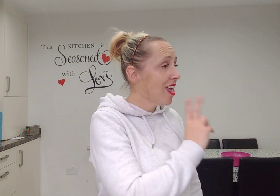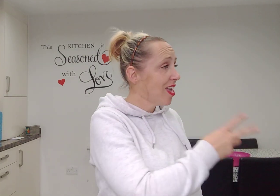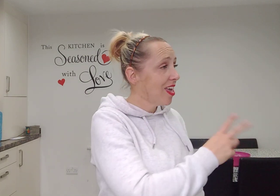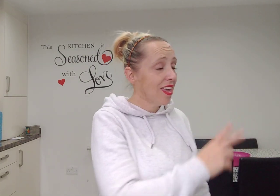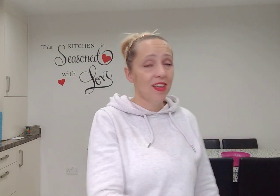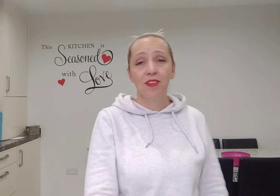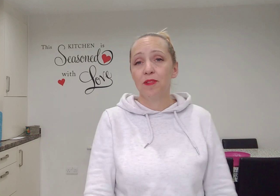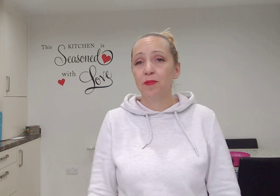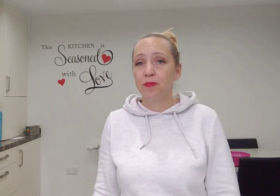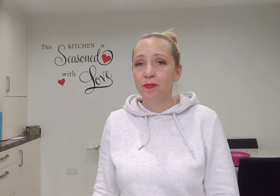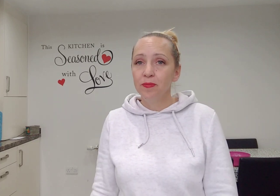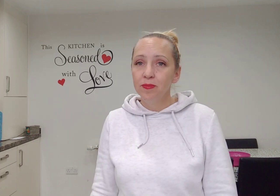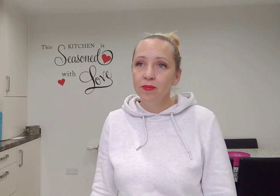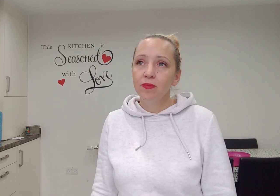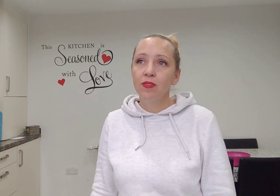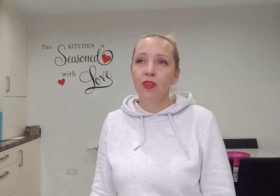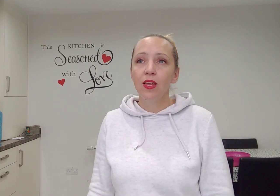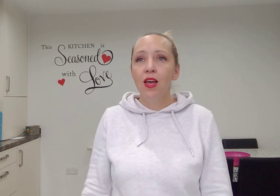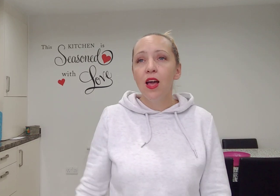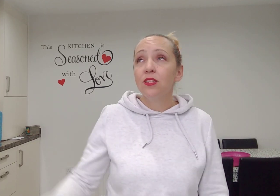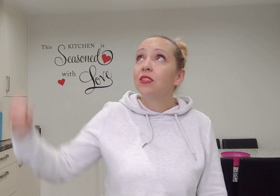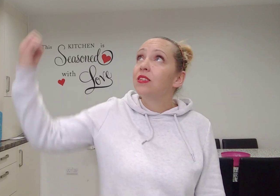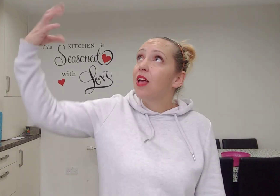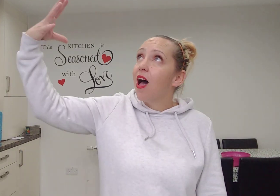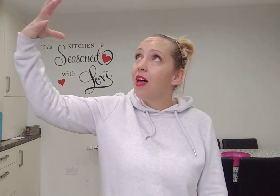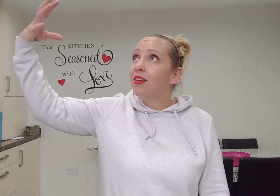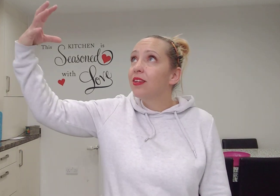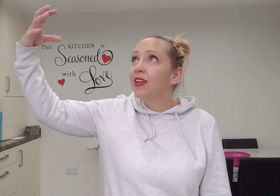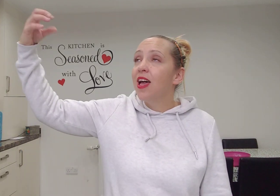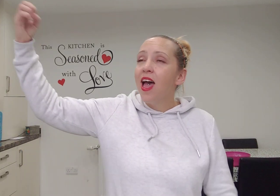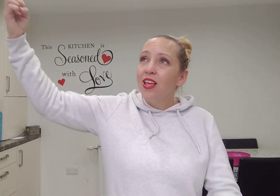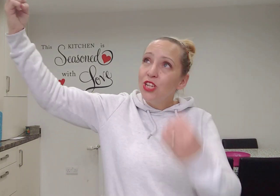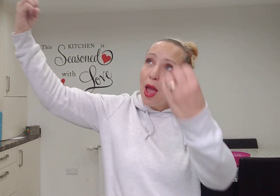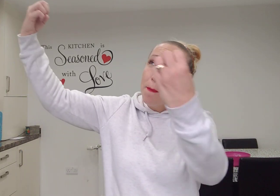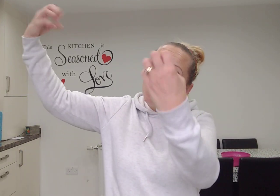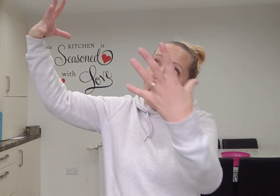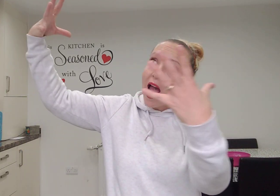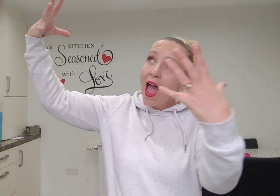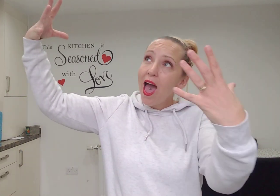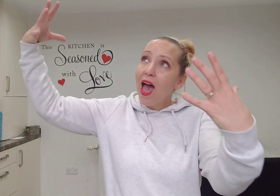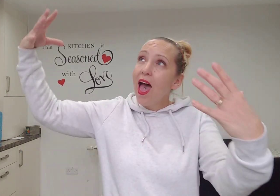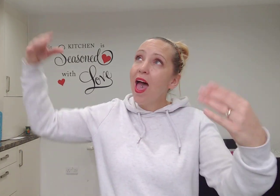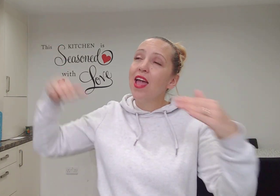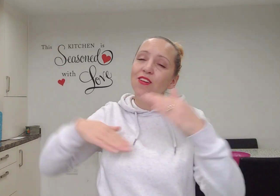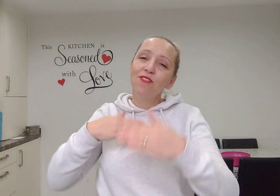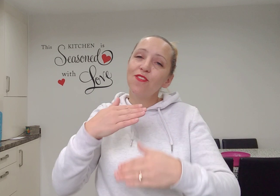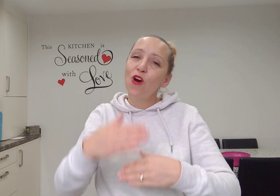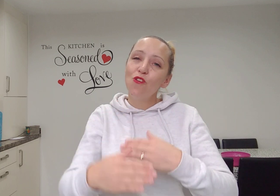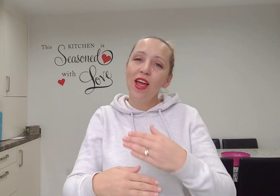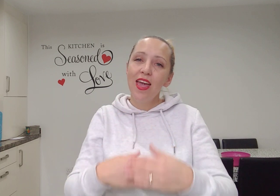Does the sun shine bright forever